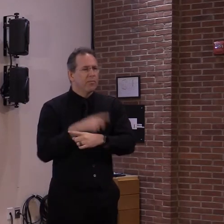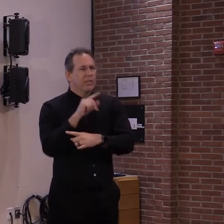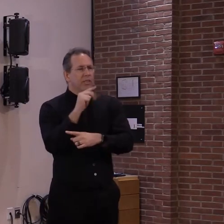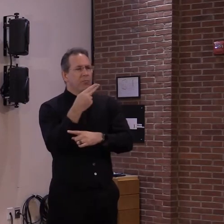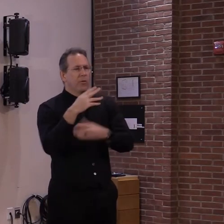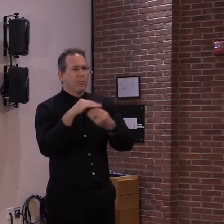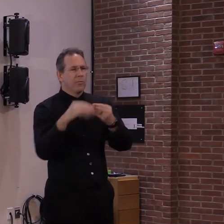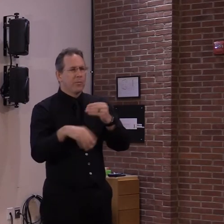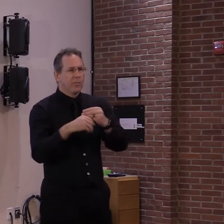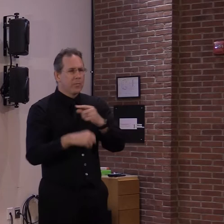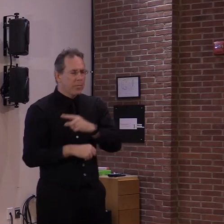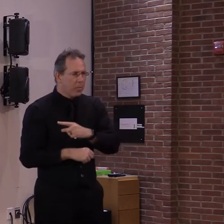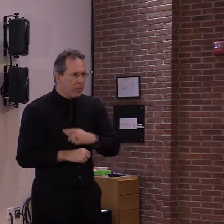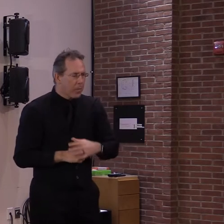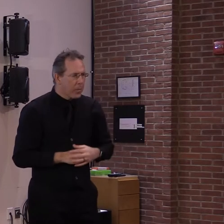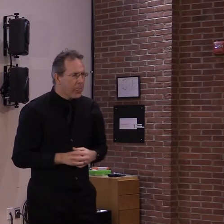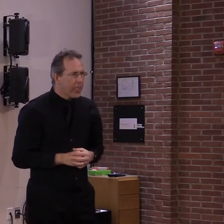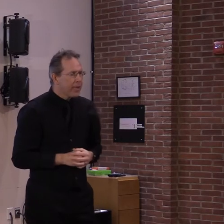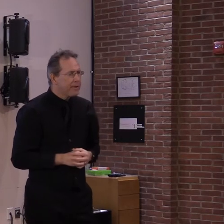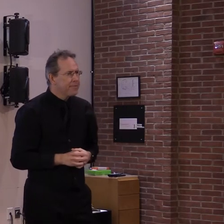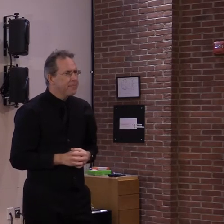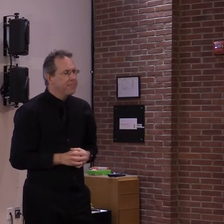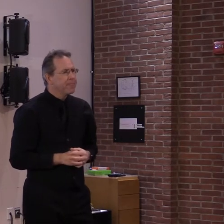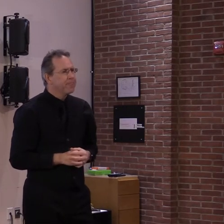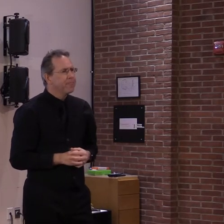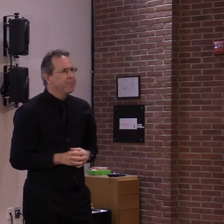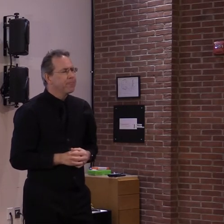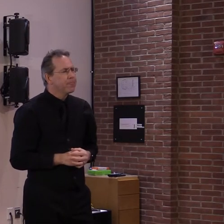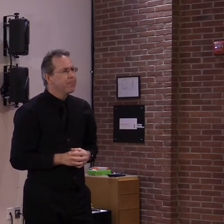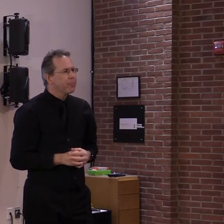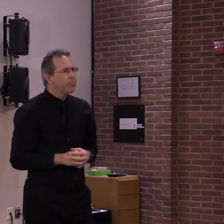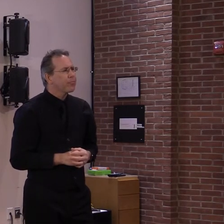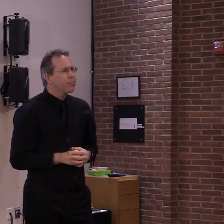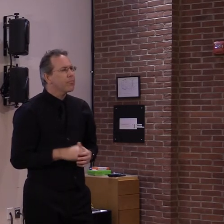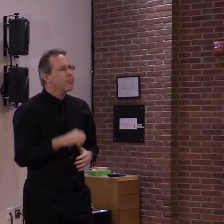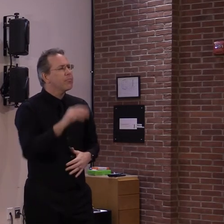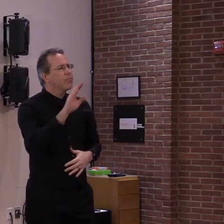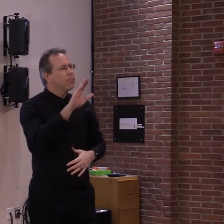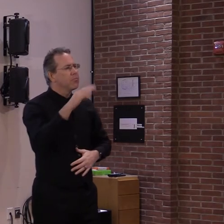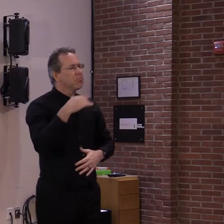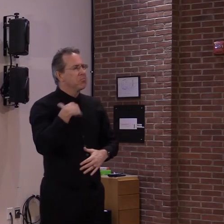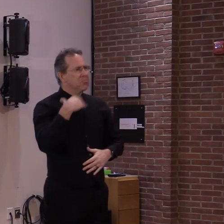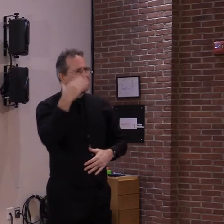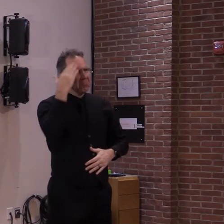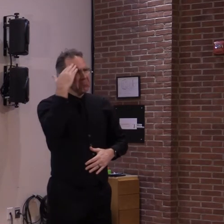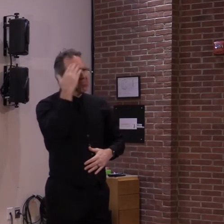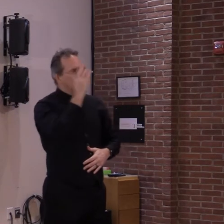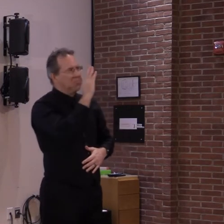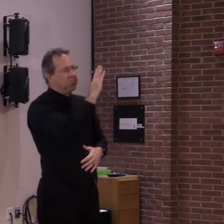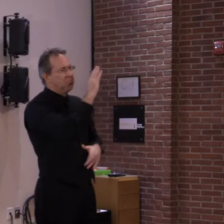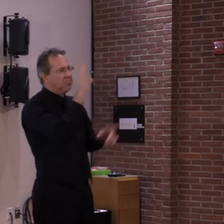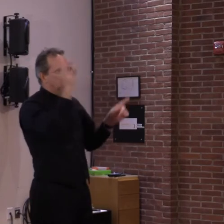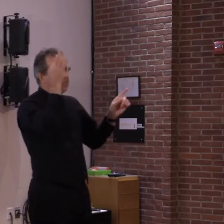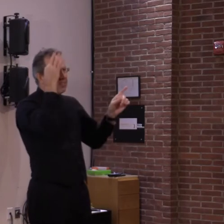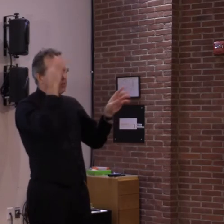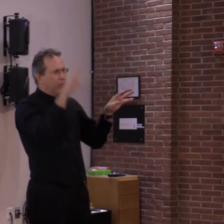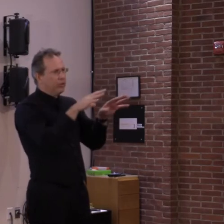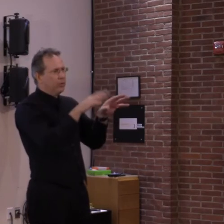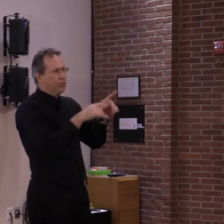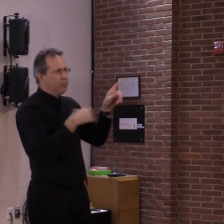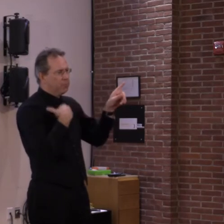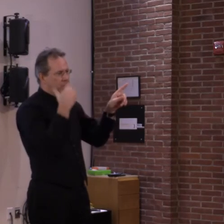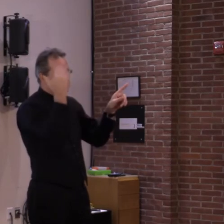And Mike Smith, um, I'm very aware of the federal government, uh, trying to, um, performance-based